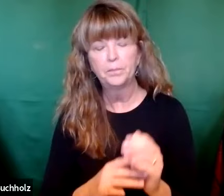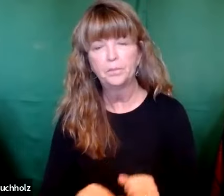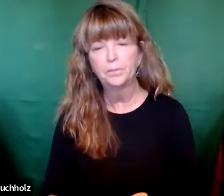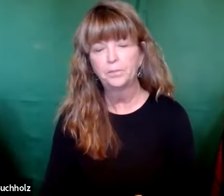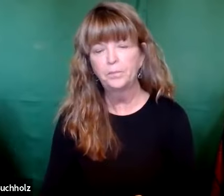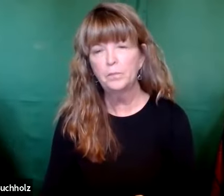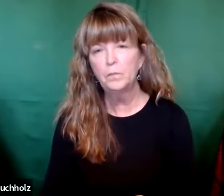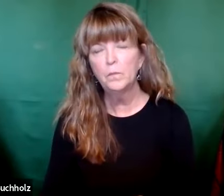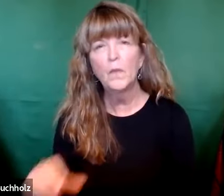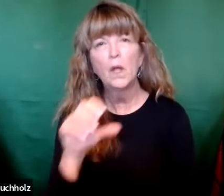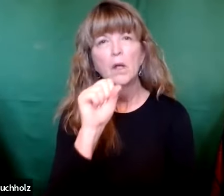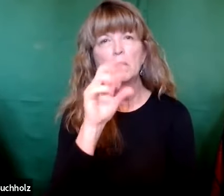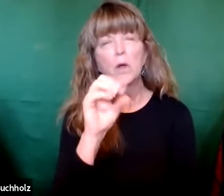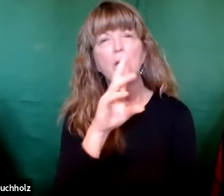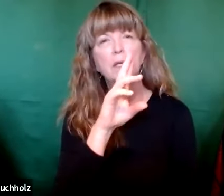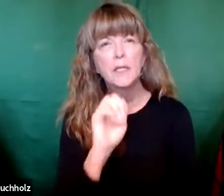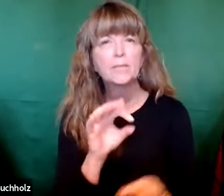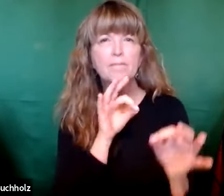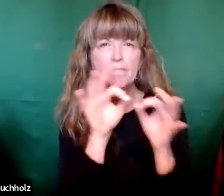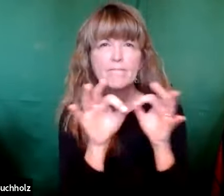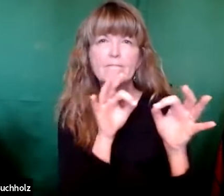could before he got around to talking about Jesus.